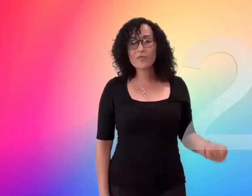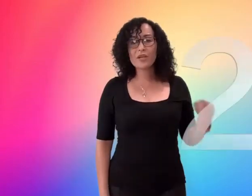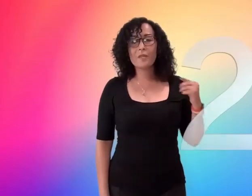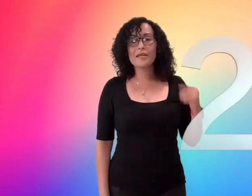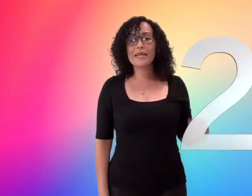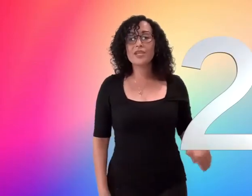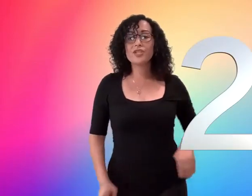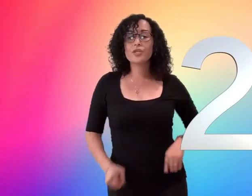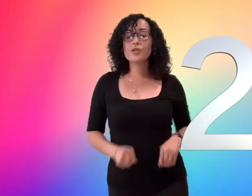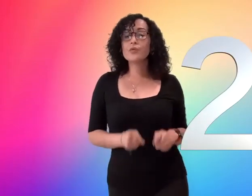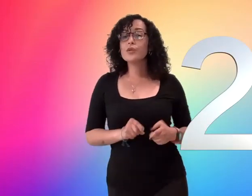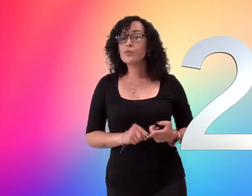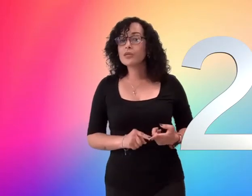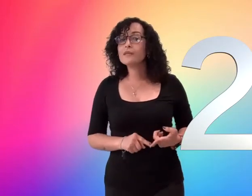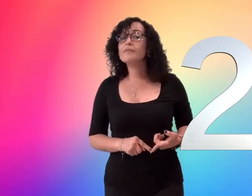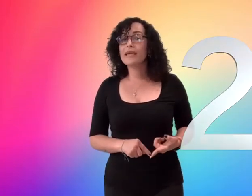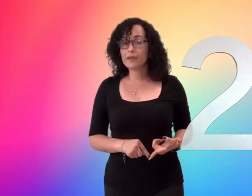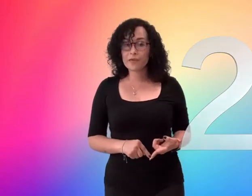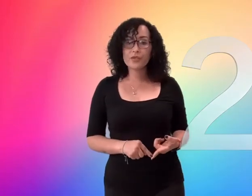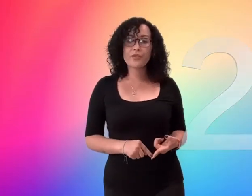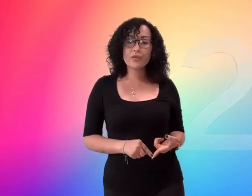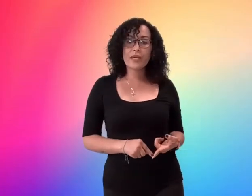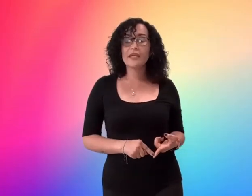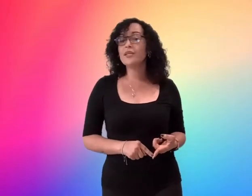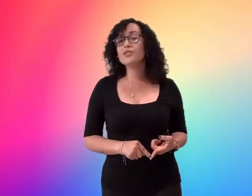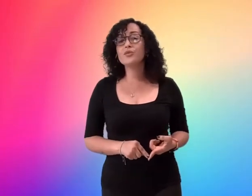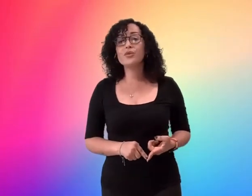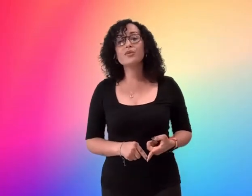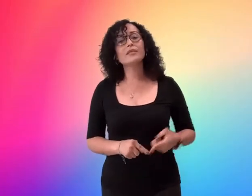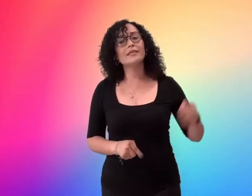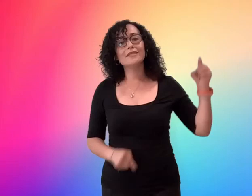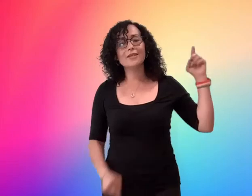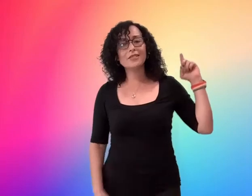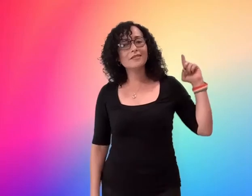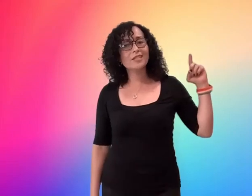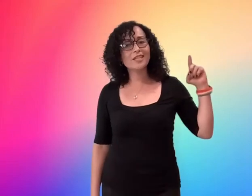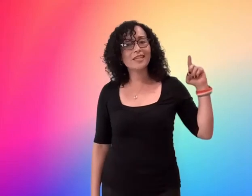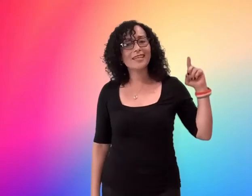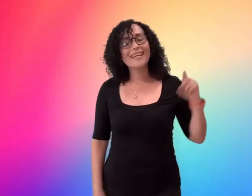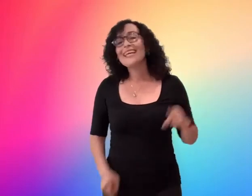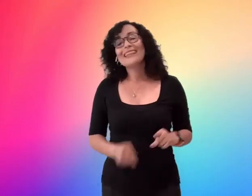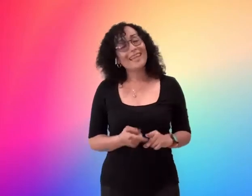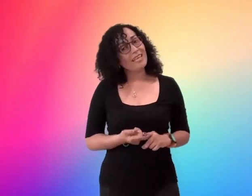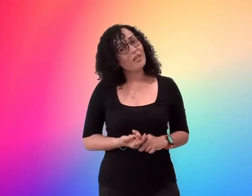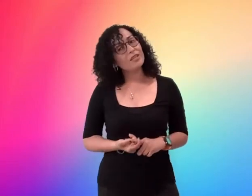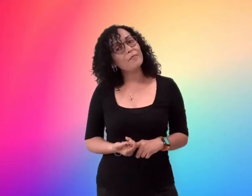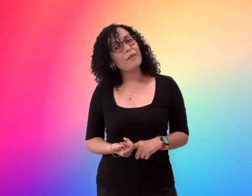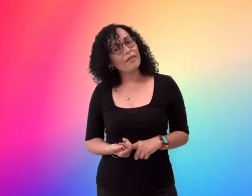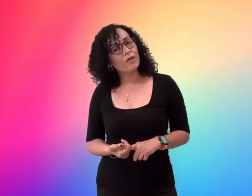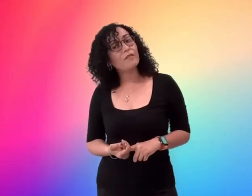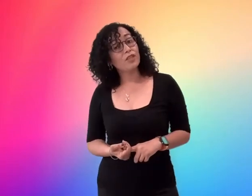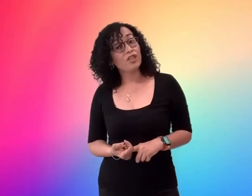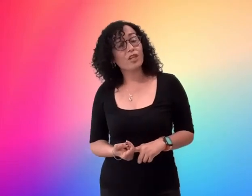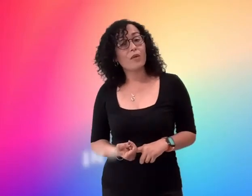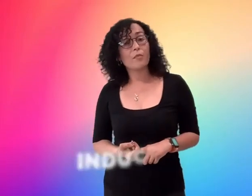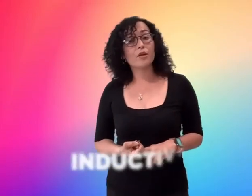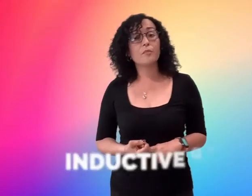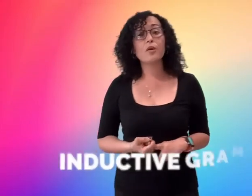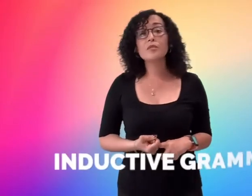recommendation we will make for you today it is to use inductive teaching the inductive method of teaching grammar involves